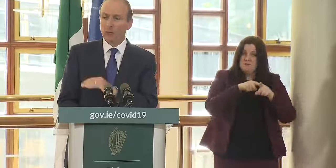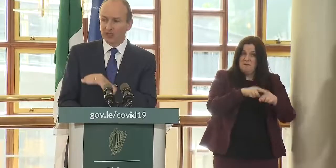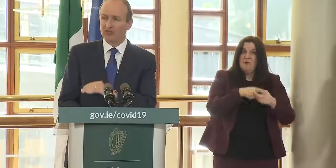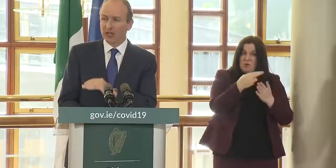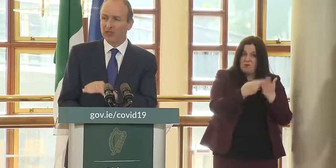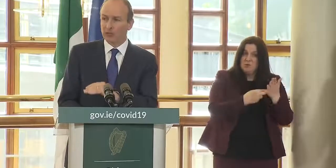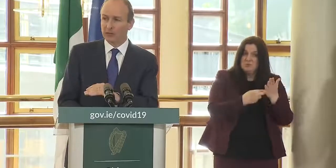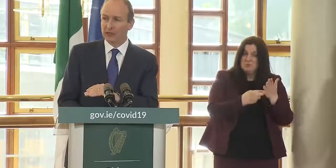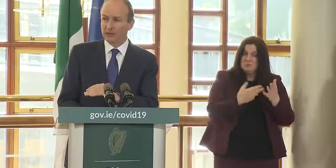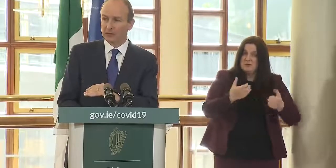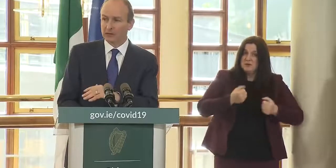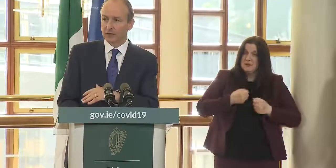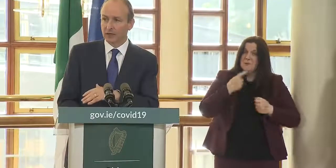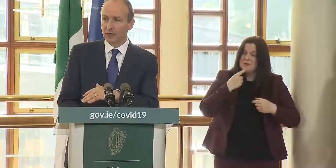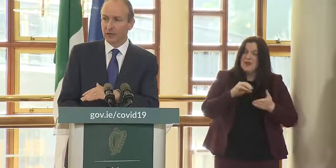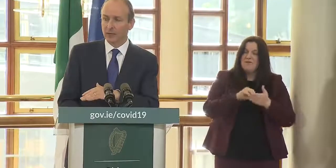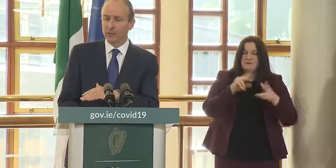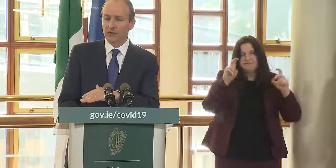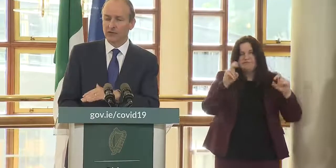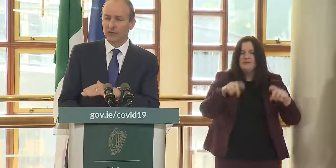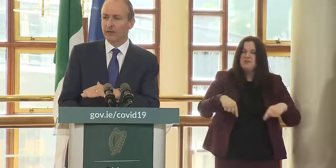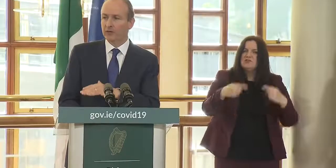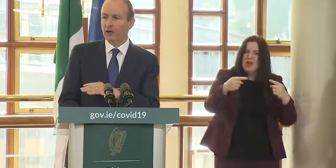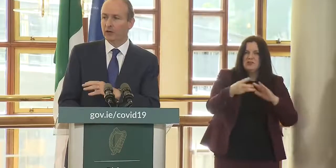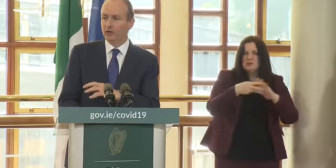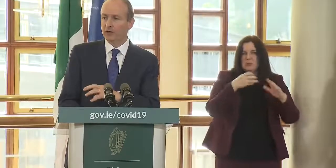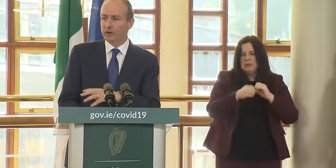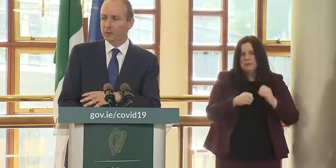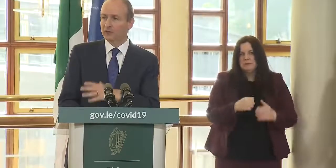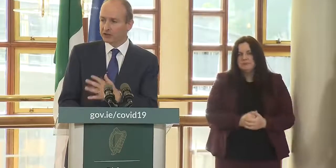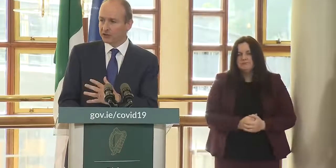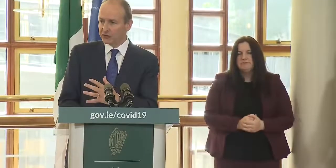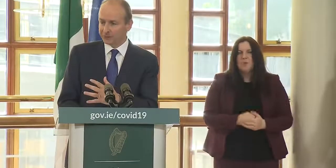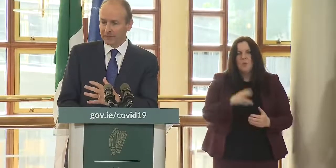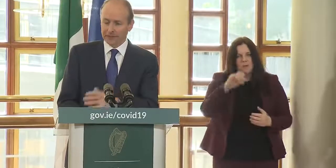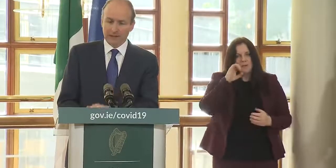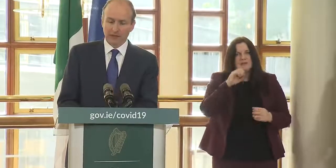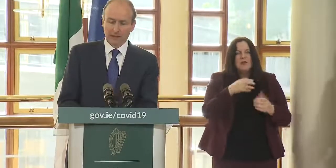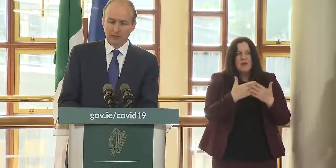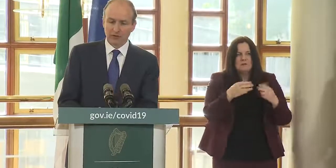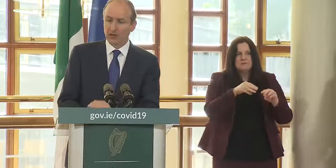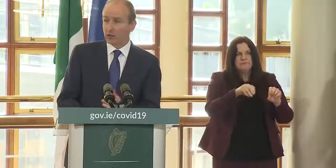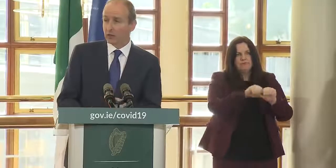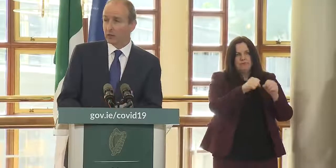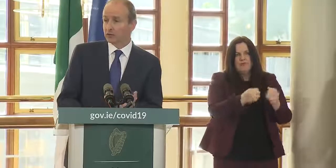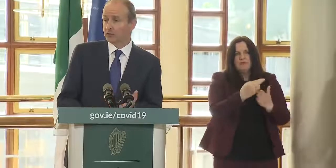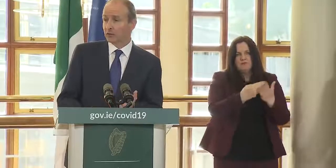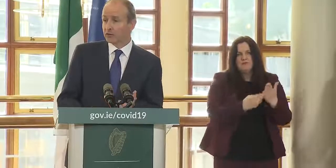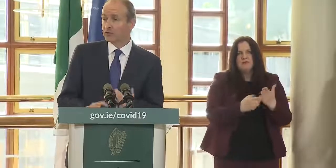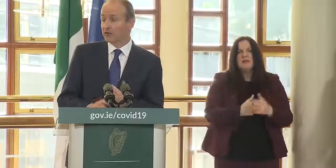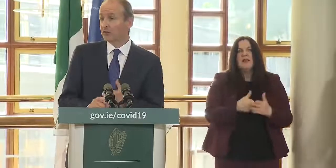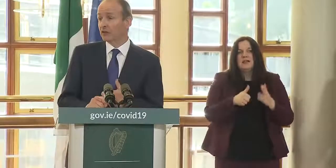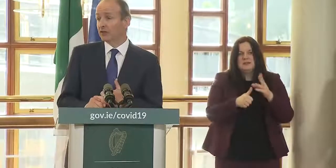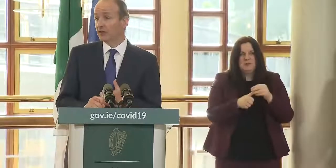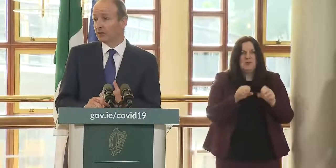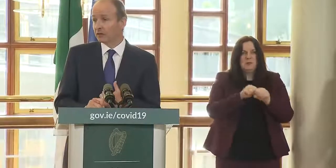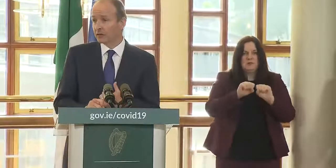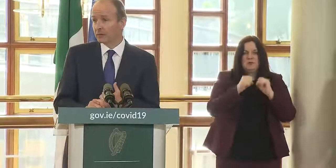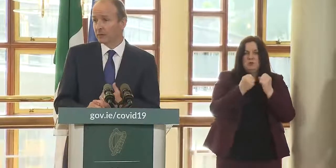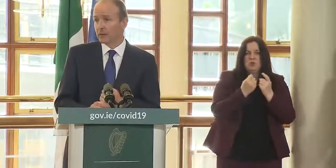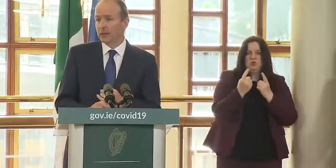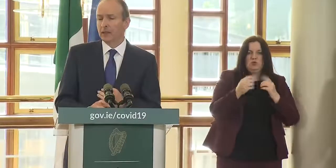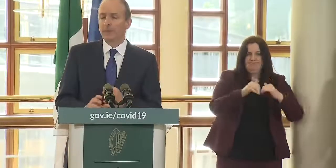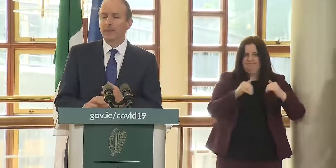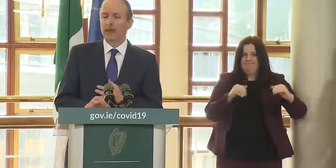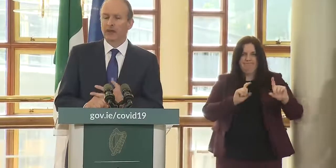but that it was a challenging weekend um in respect of breaches uh particularly around social distancing itself